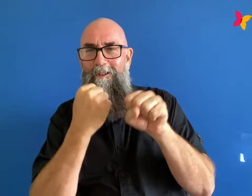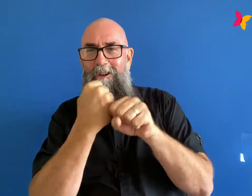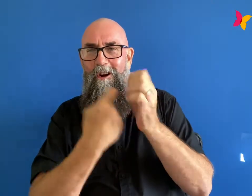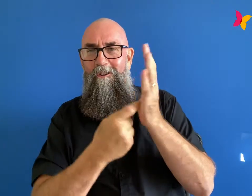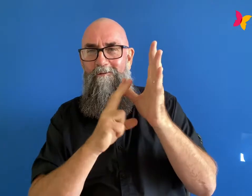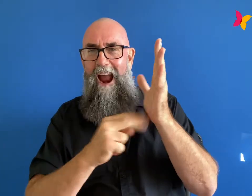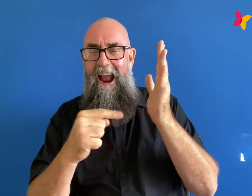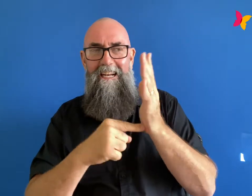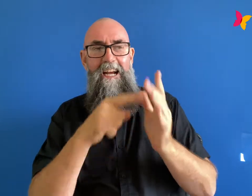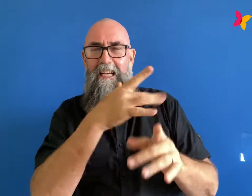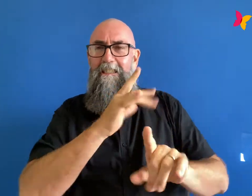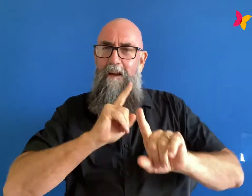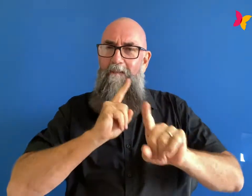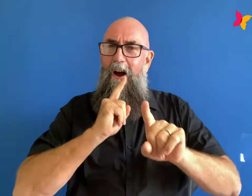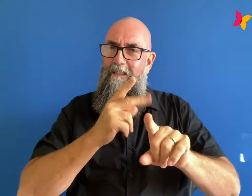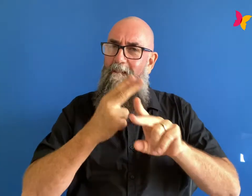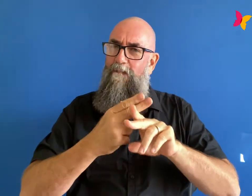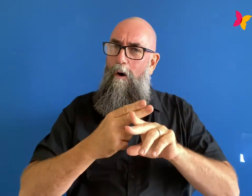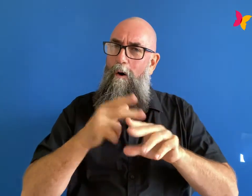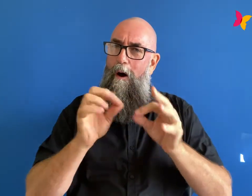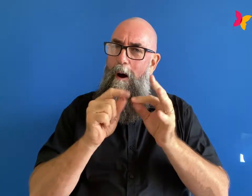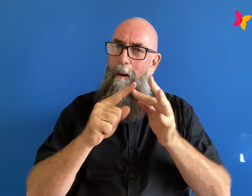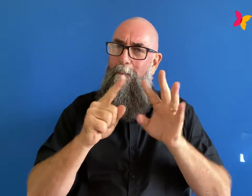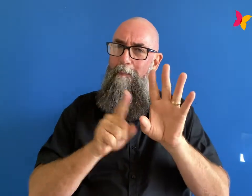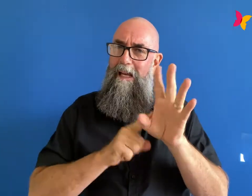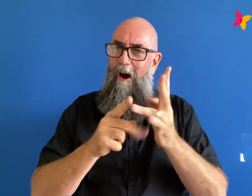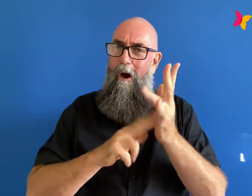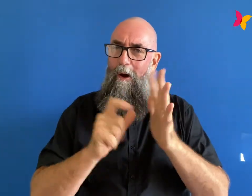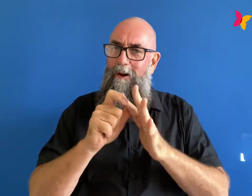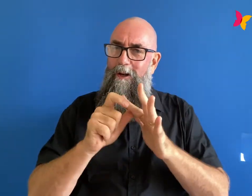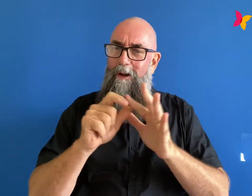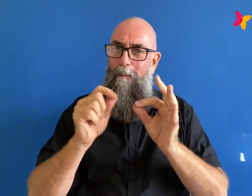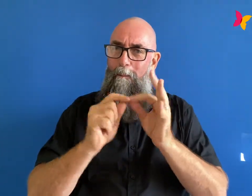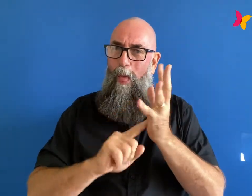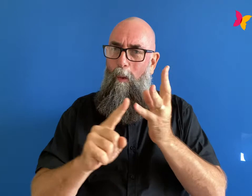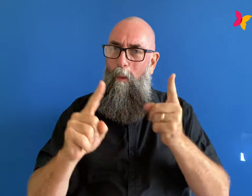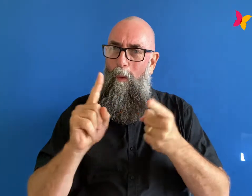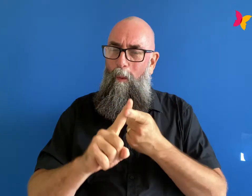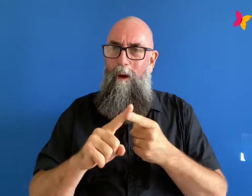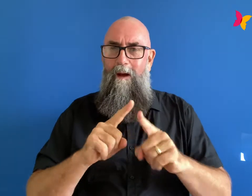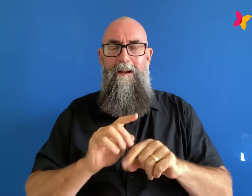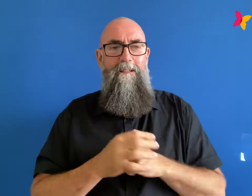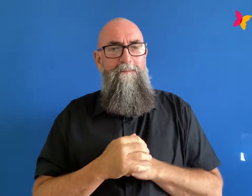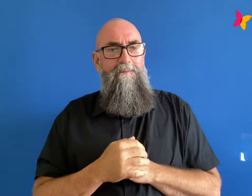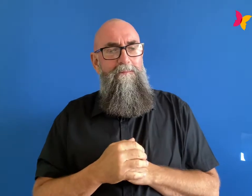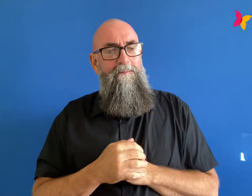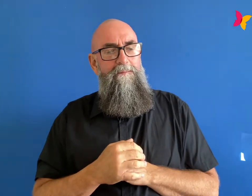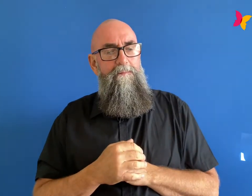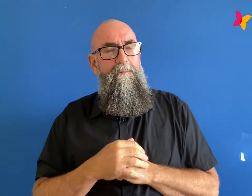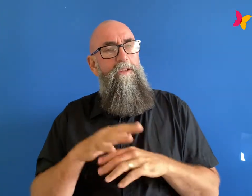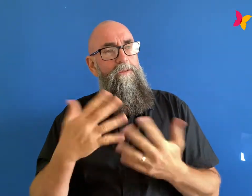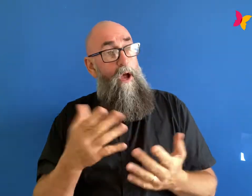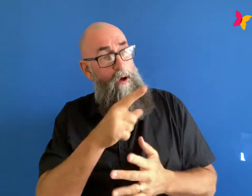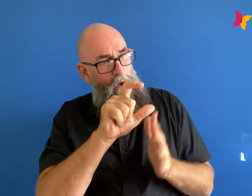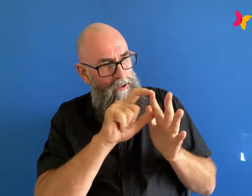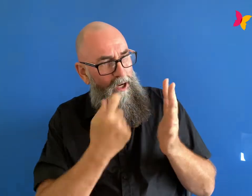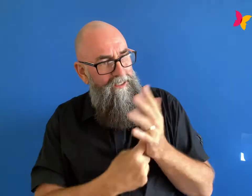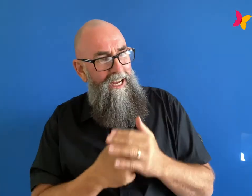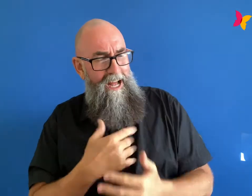and really something that i think affects not just young people but people of all ages too dr grant lovely see you again great